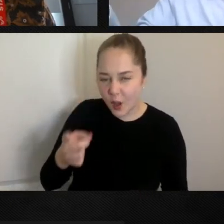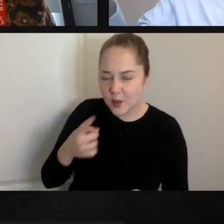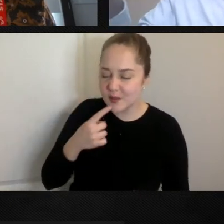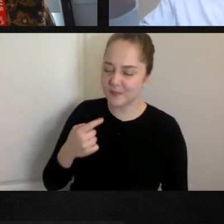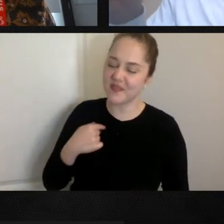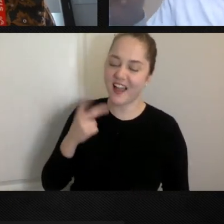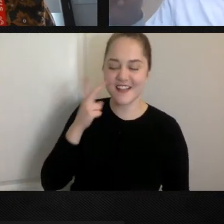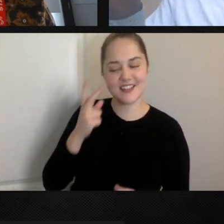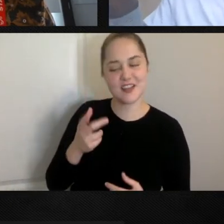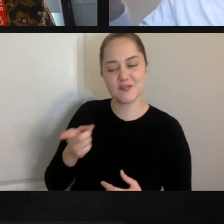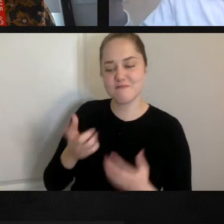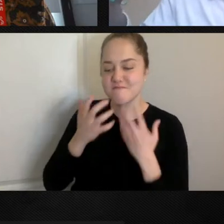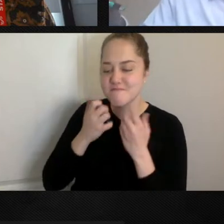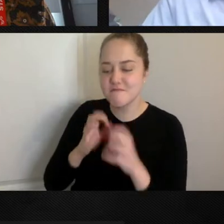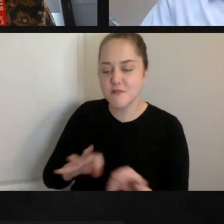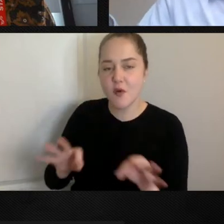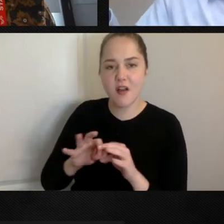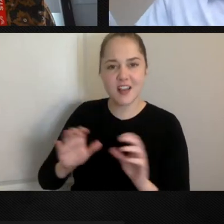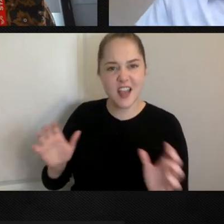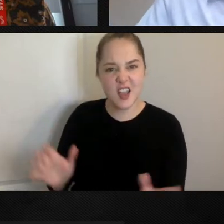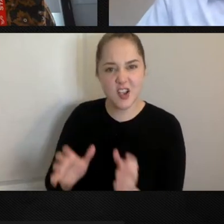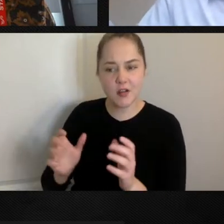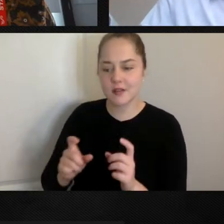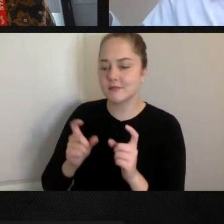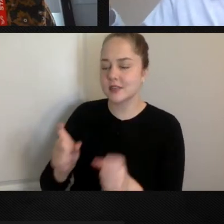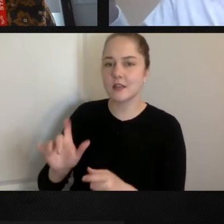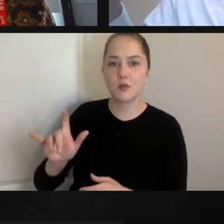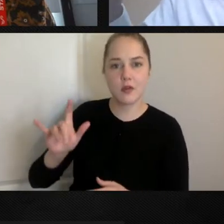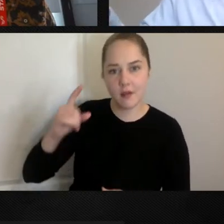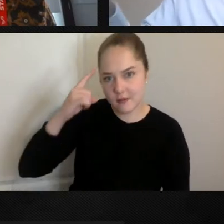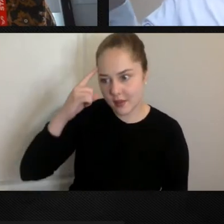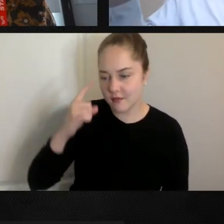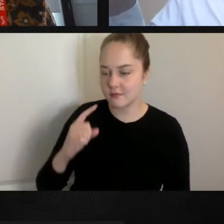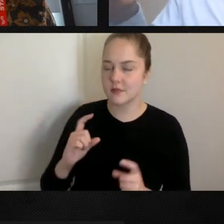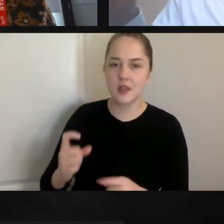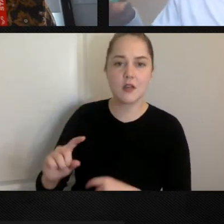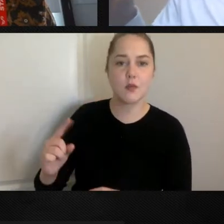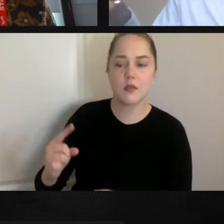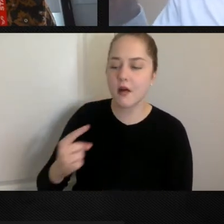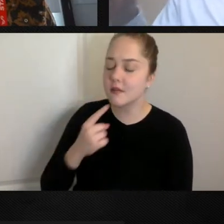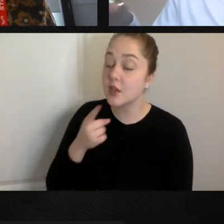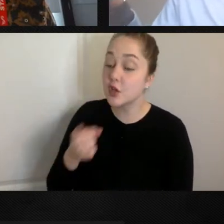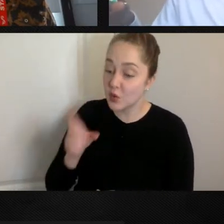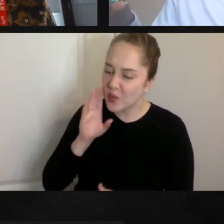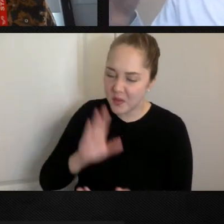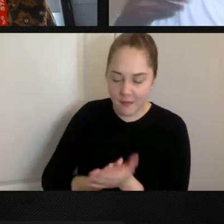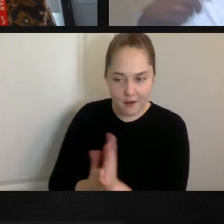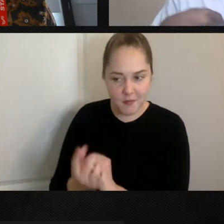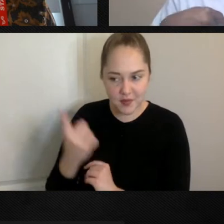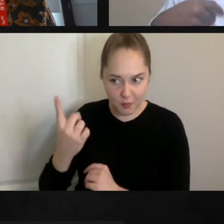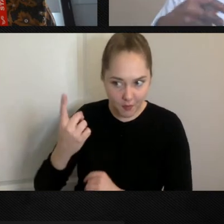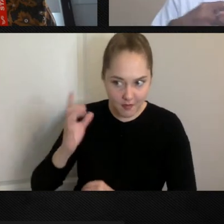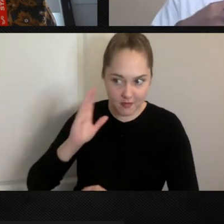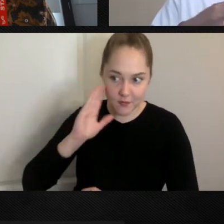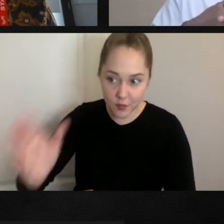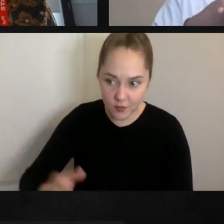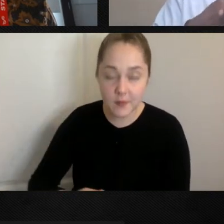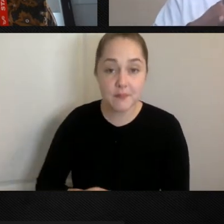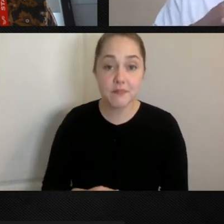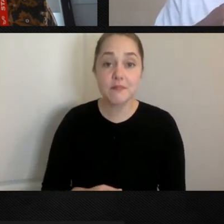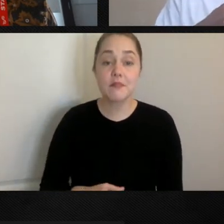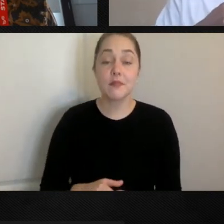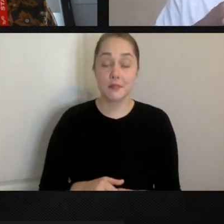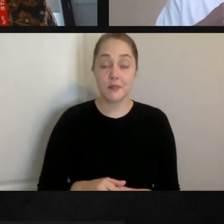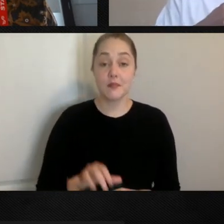encouragement, put a quarter in the hand or a dollar and just told them they're going to be somebody. That's what I'm the